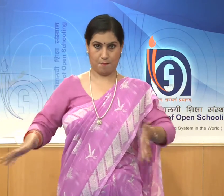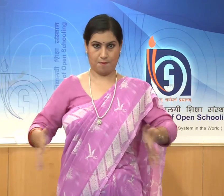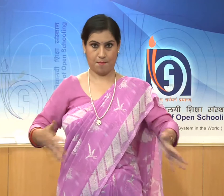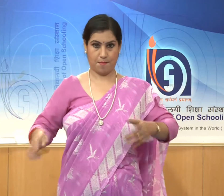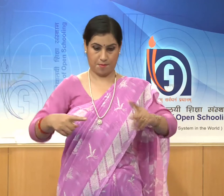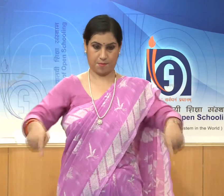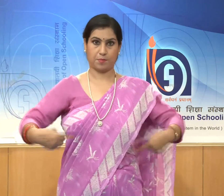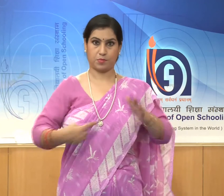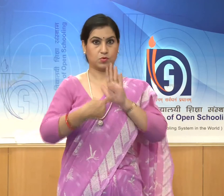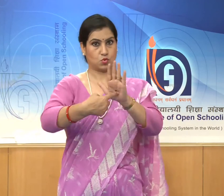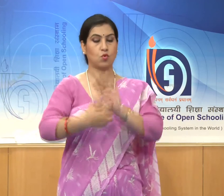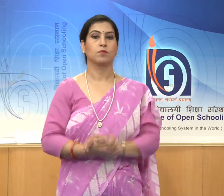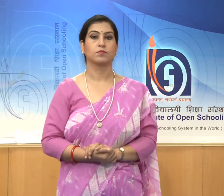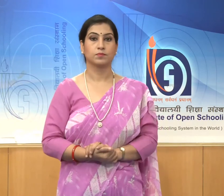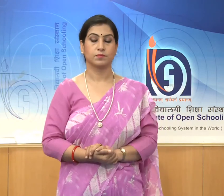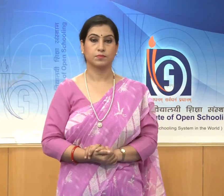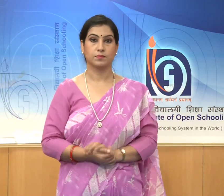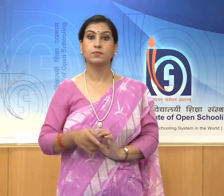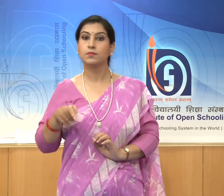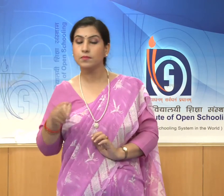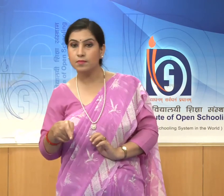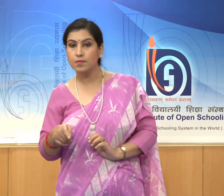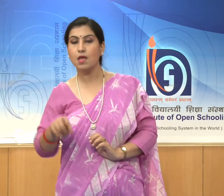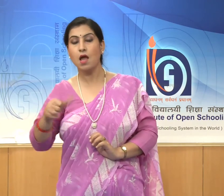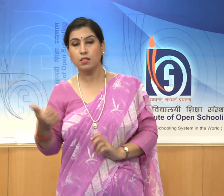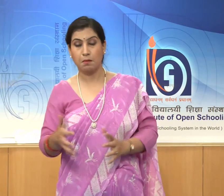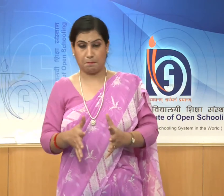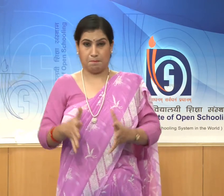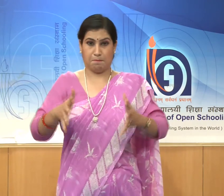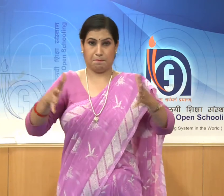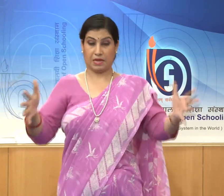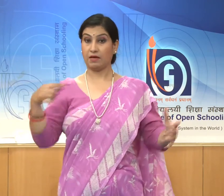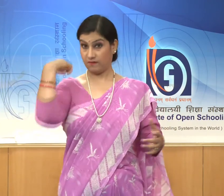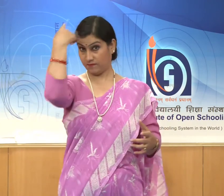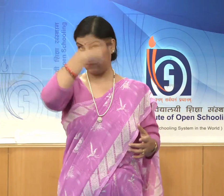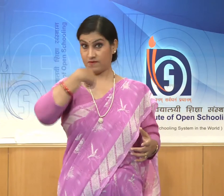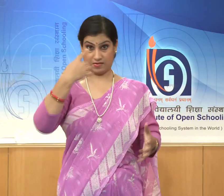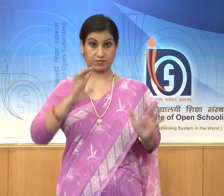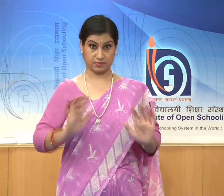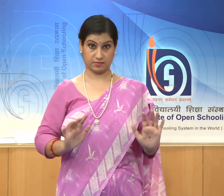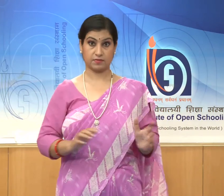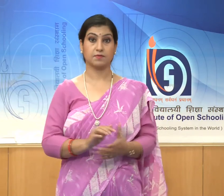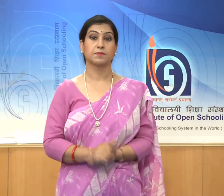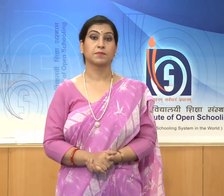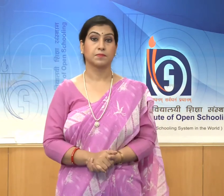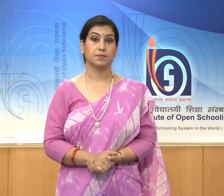In spite of the big face with